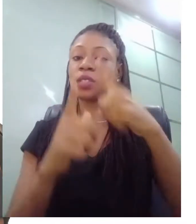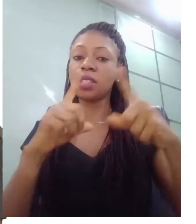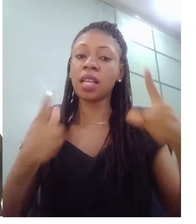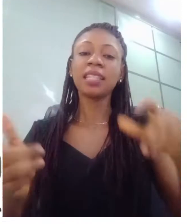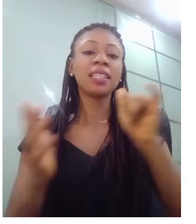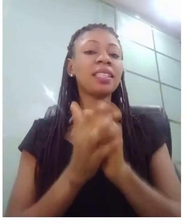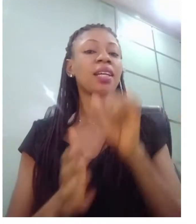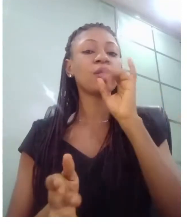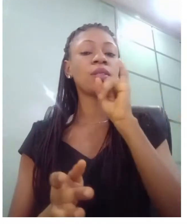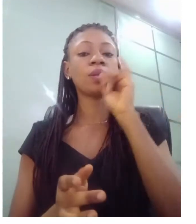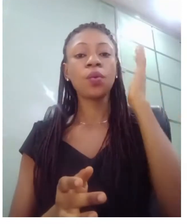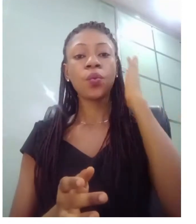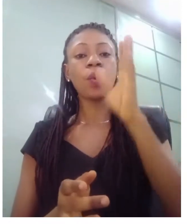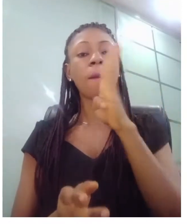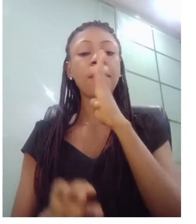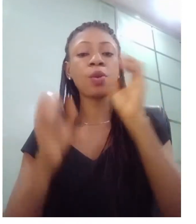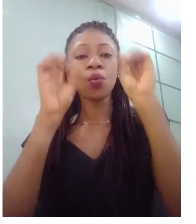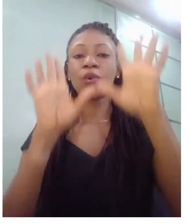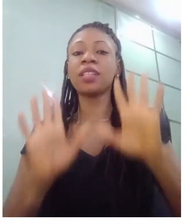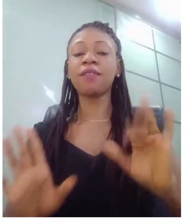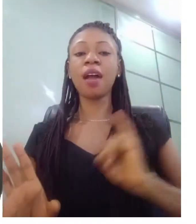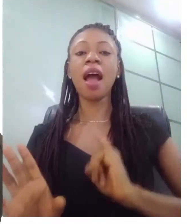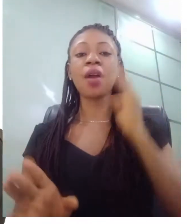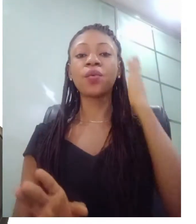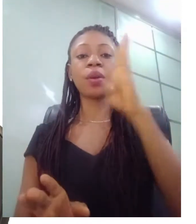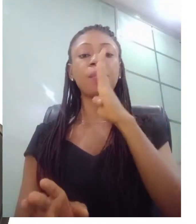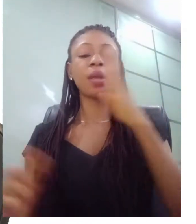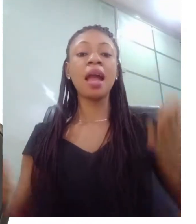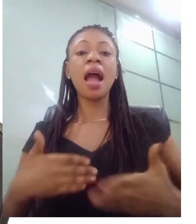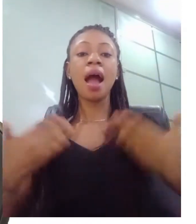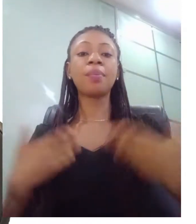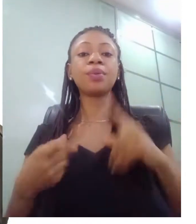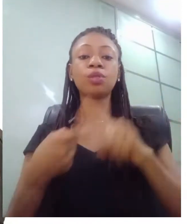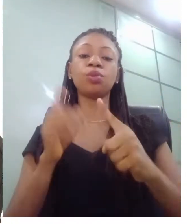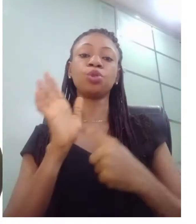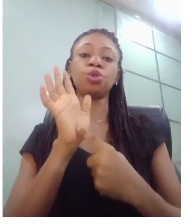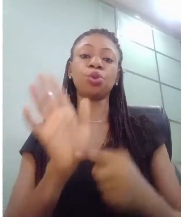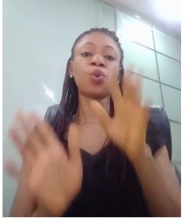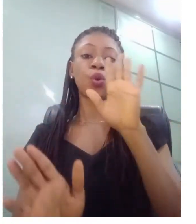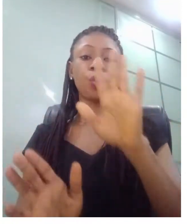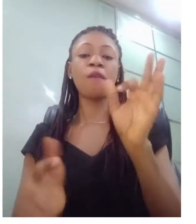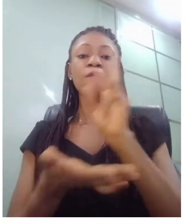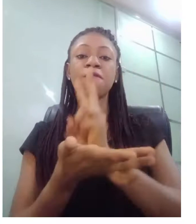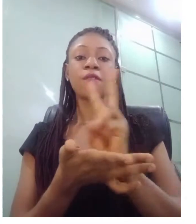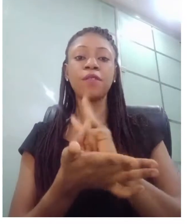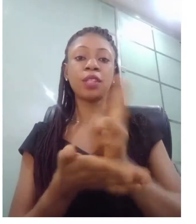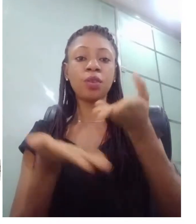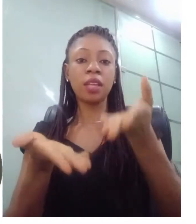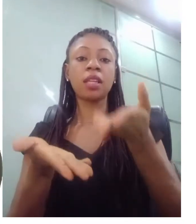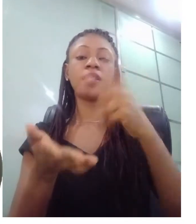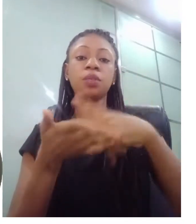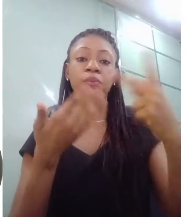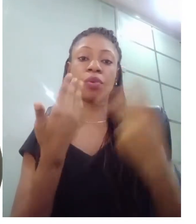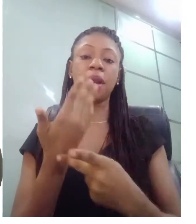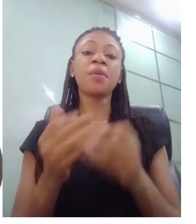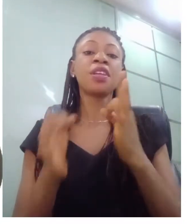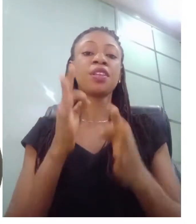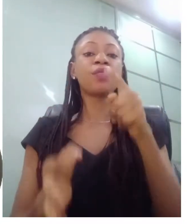your video on my program here if you can document your own sign language even if it's a word you are you know welcome